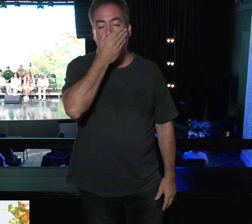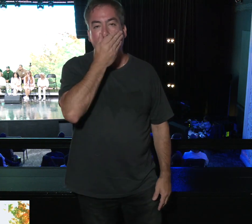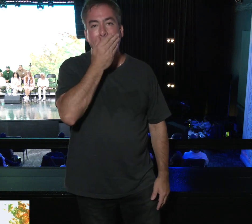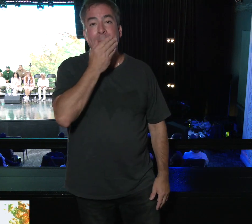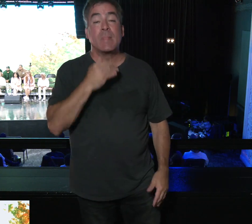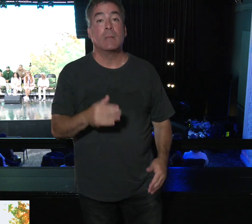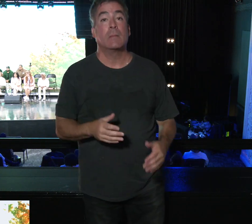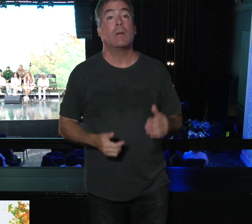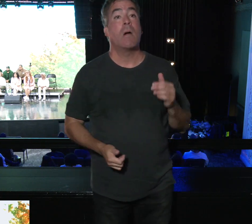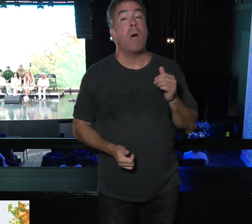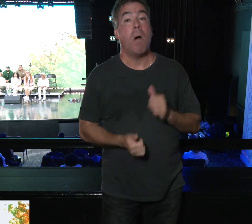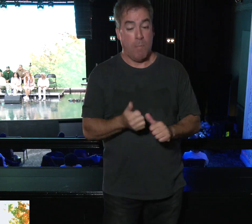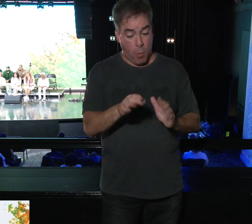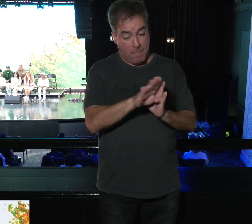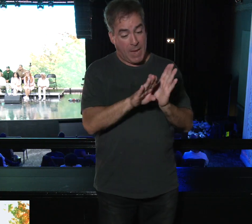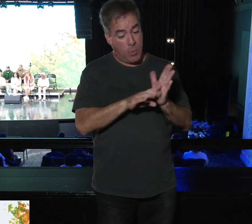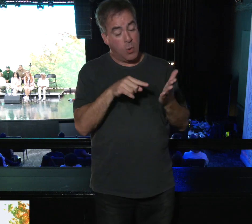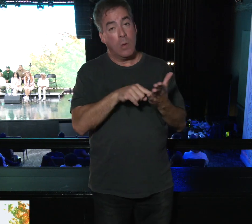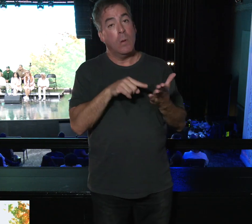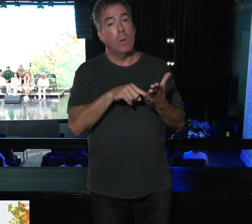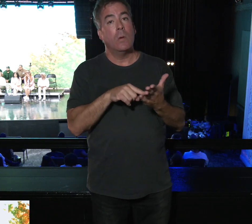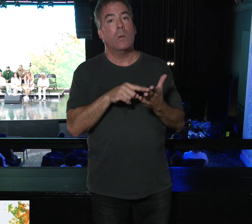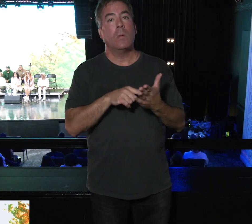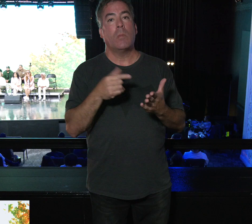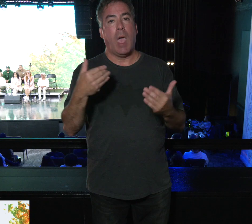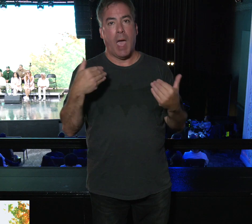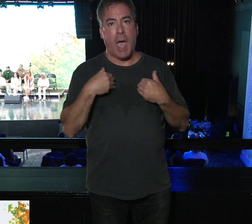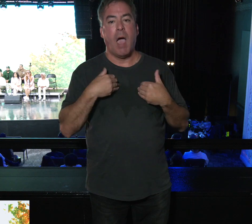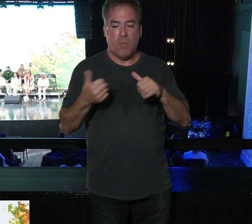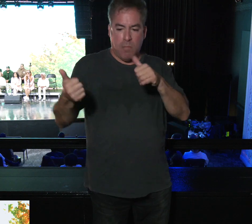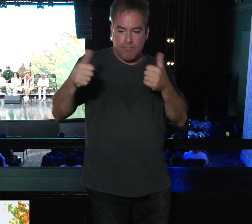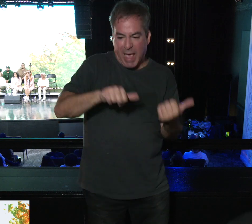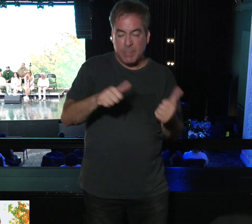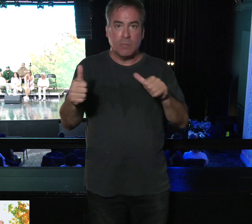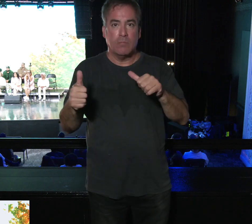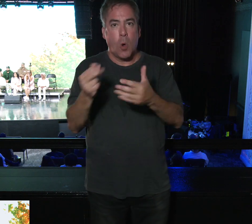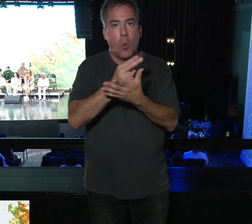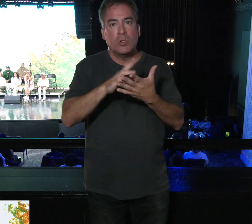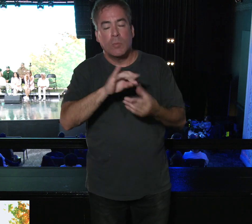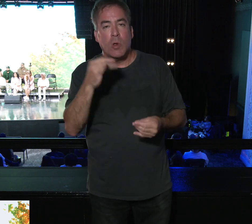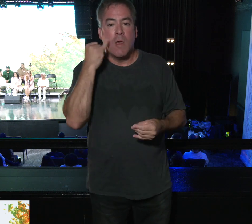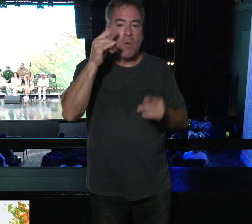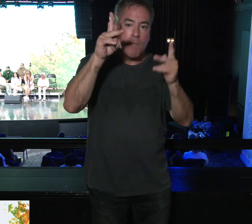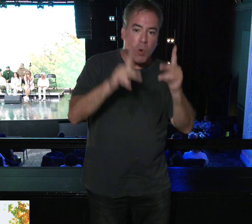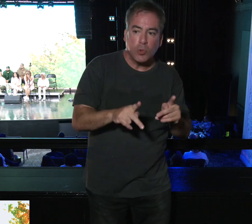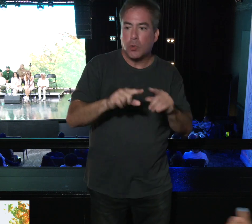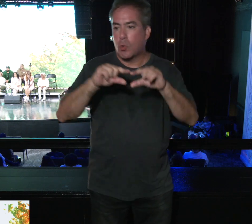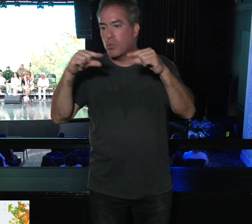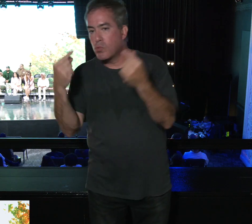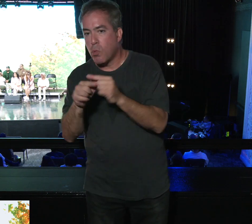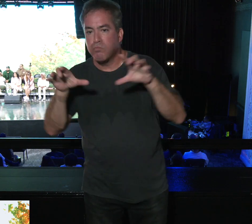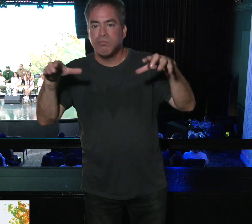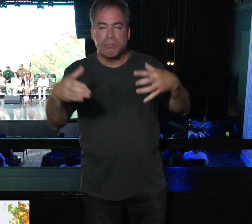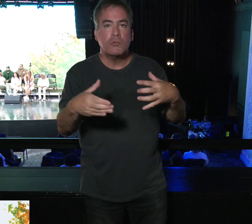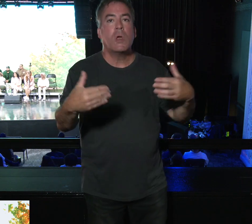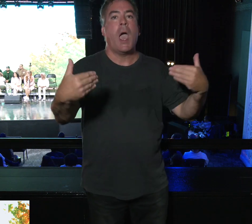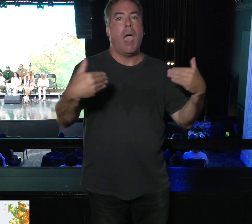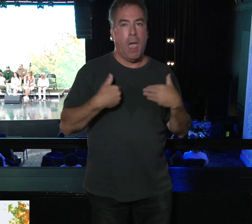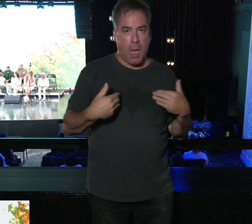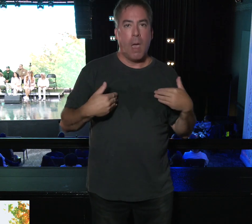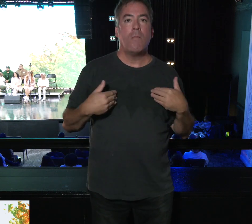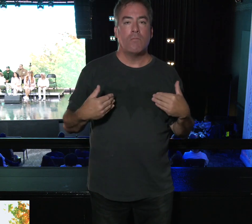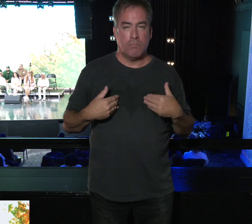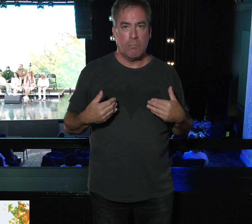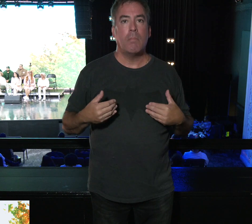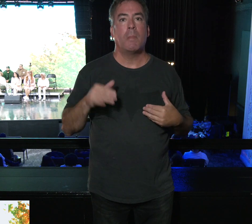Now, most times in the Bible, most times in the Bible, where there is a baptism of the Holy Spirit, whether it's on somebody or a group of people, there is a